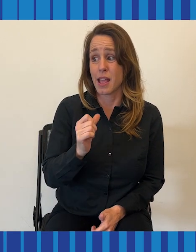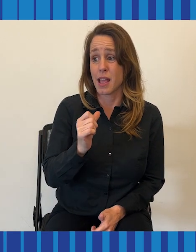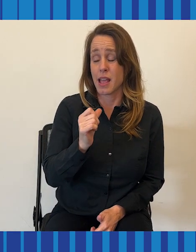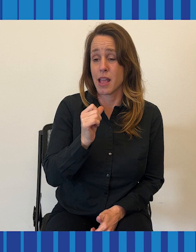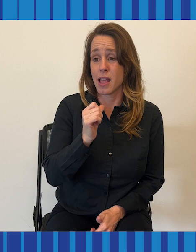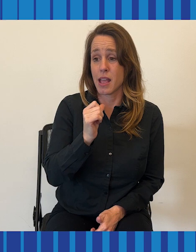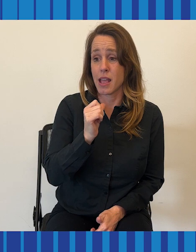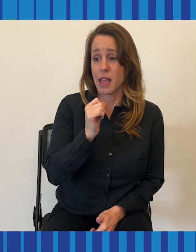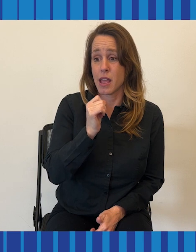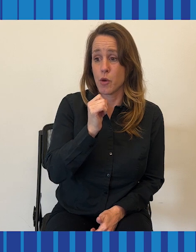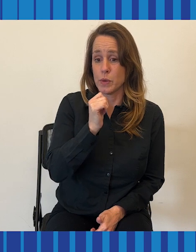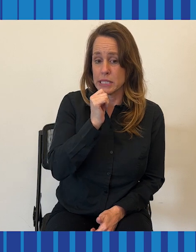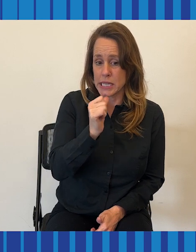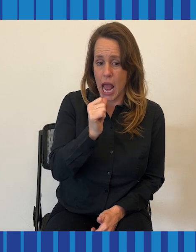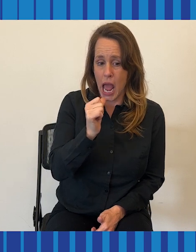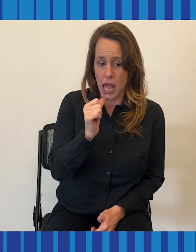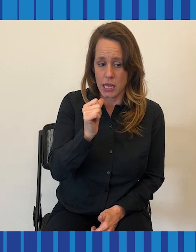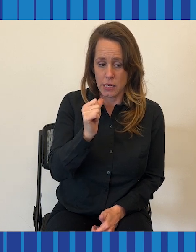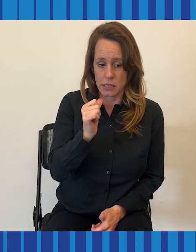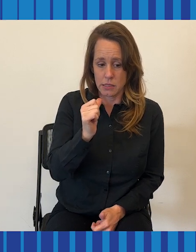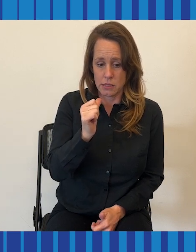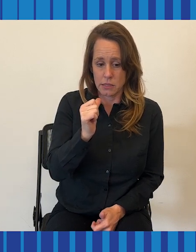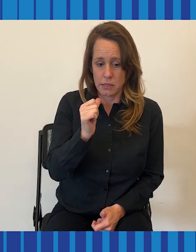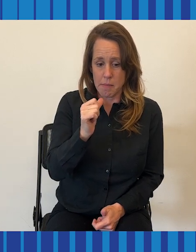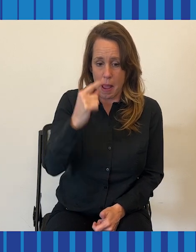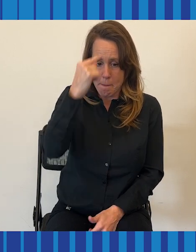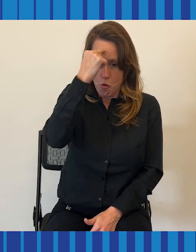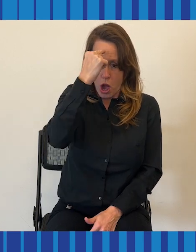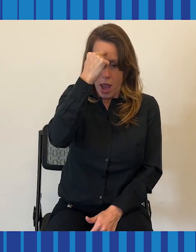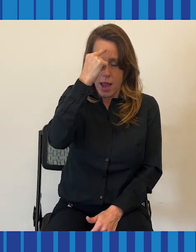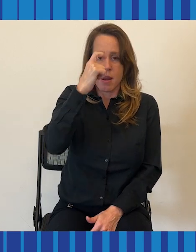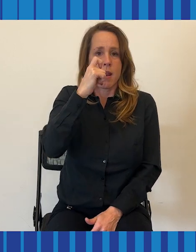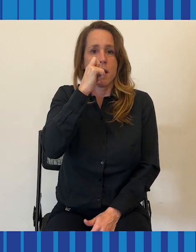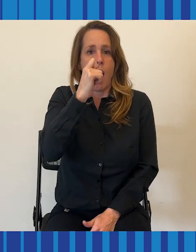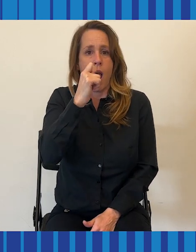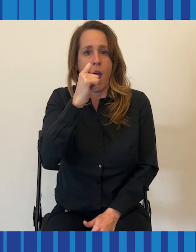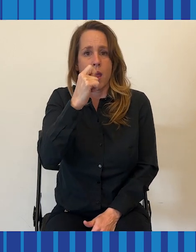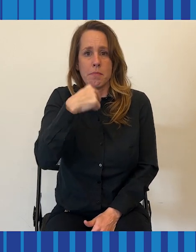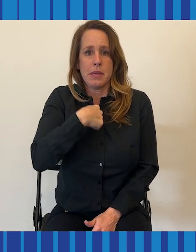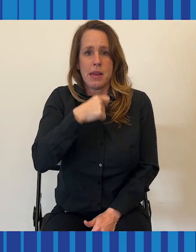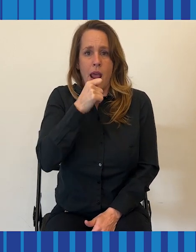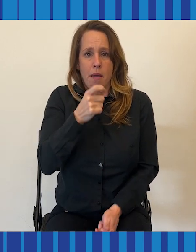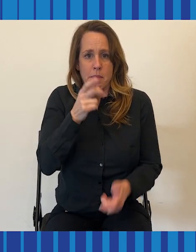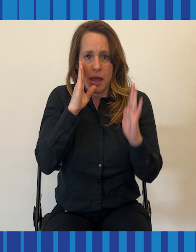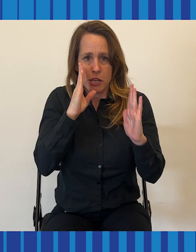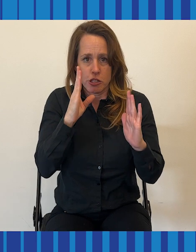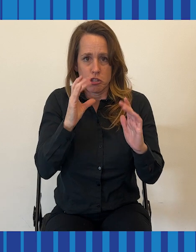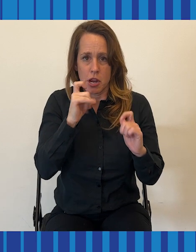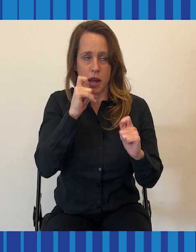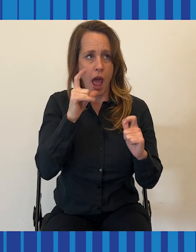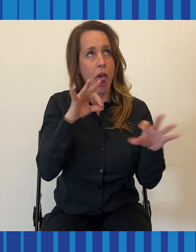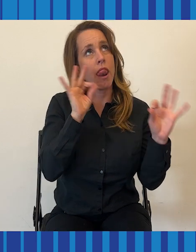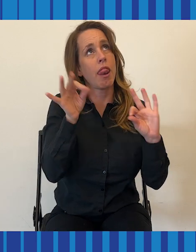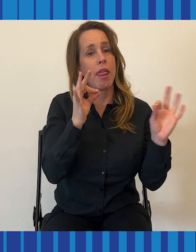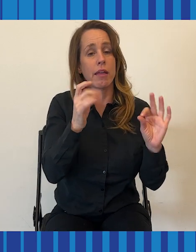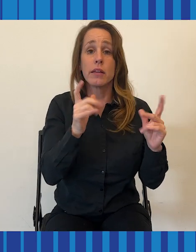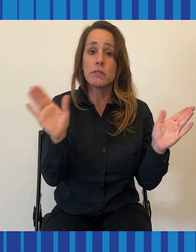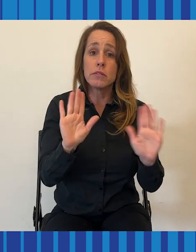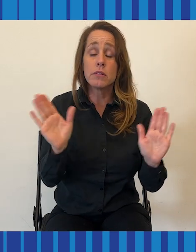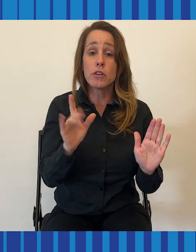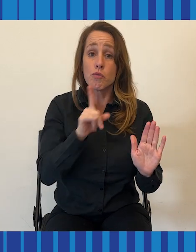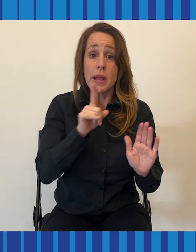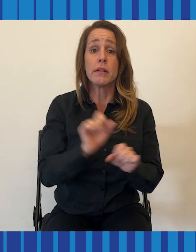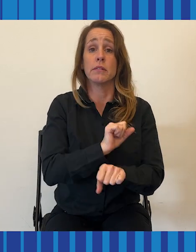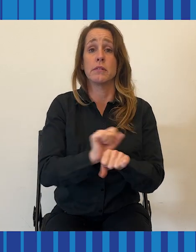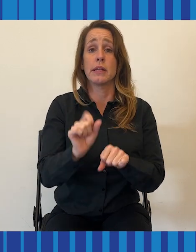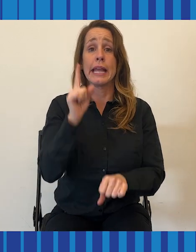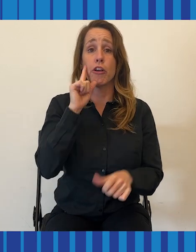Stephanie was not in my head. I was not doing anything wrong. I was not flighty and not paying attention. There